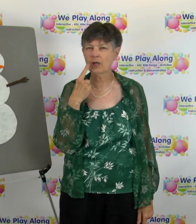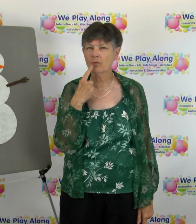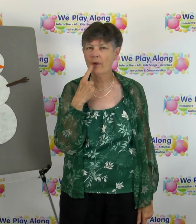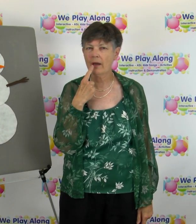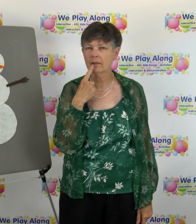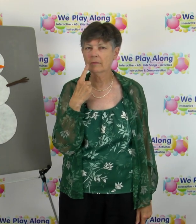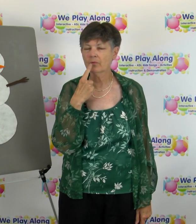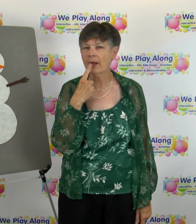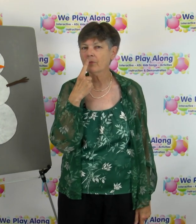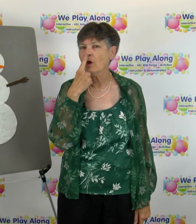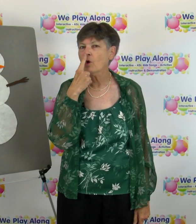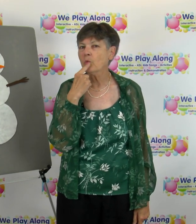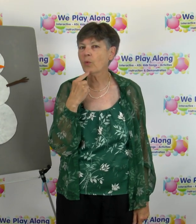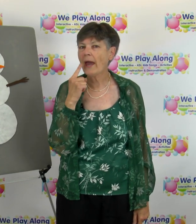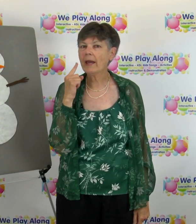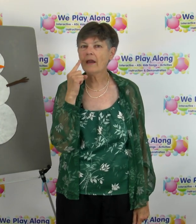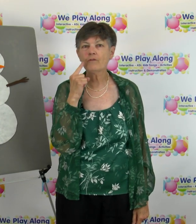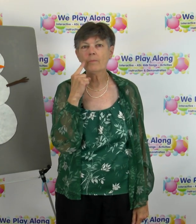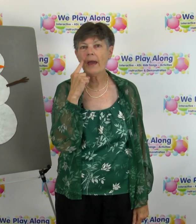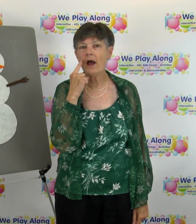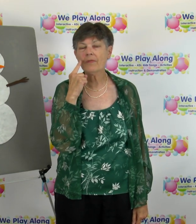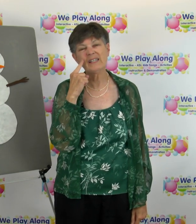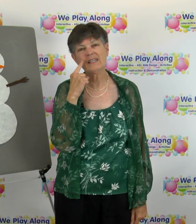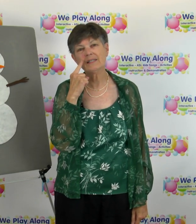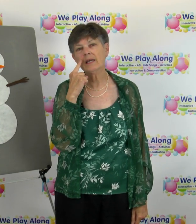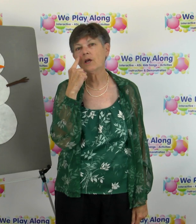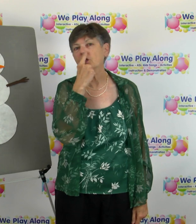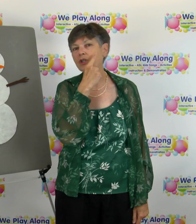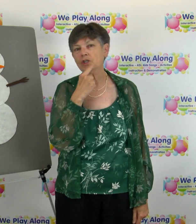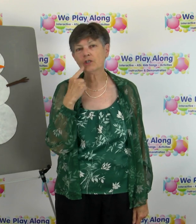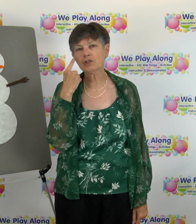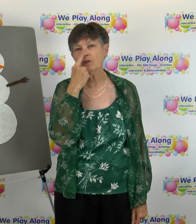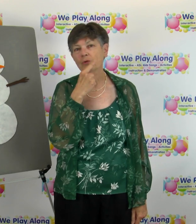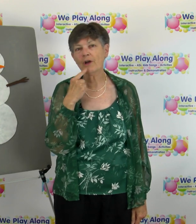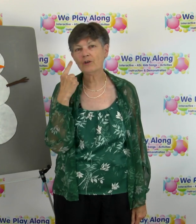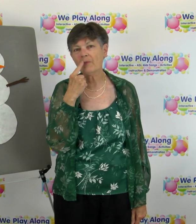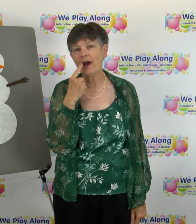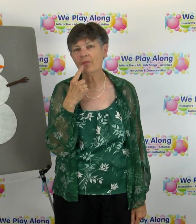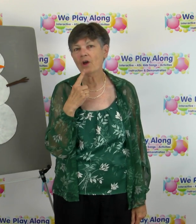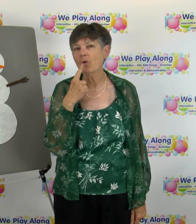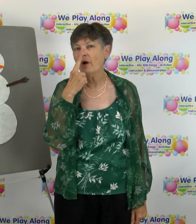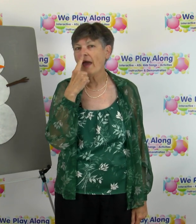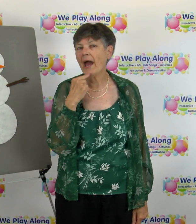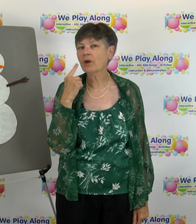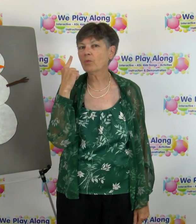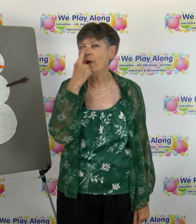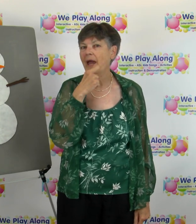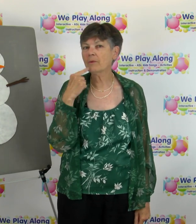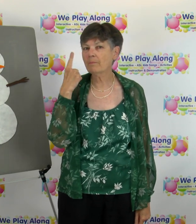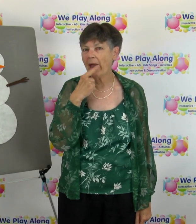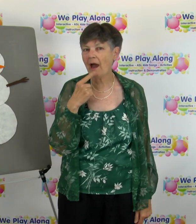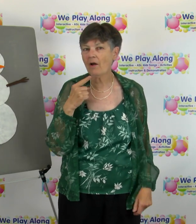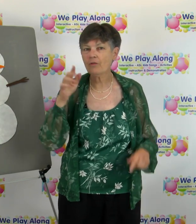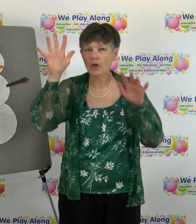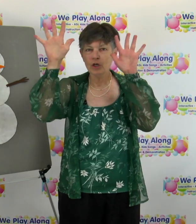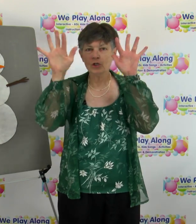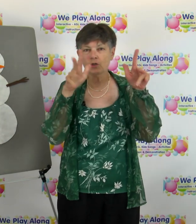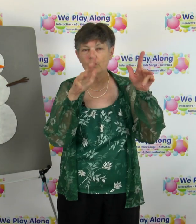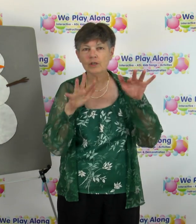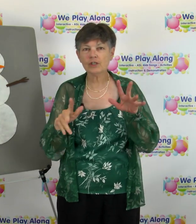shade of red right red and for mouth that's easy you're just gonna circle around your mouth well add a red mouth to the